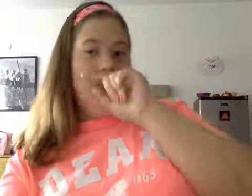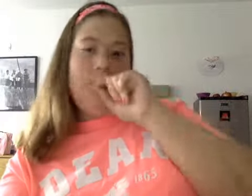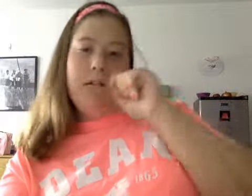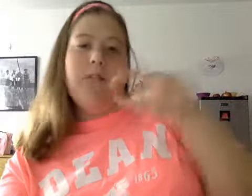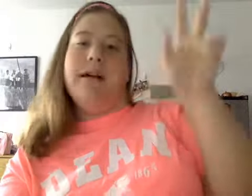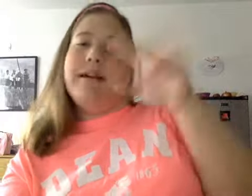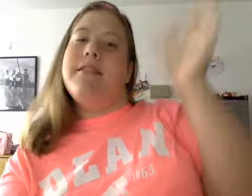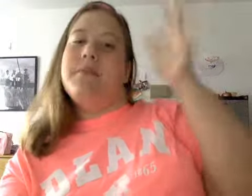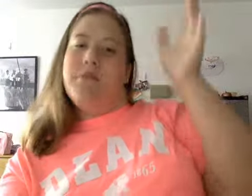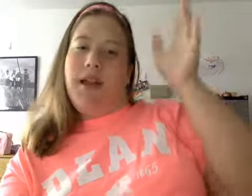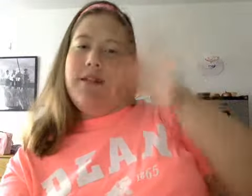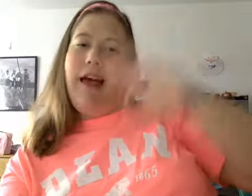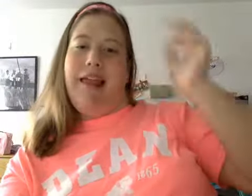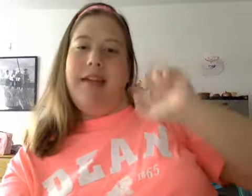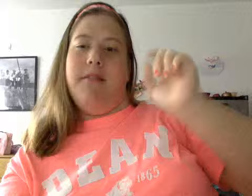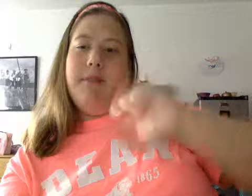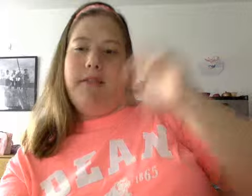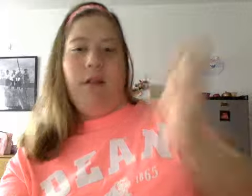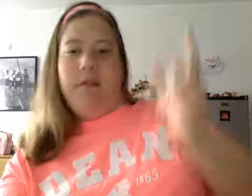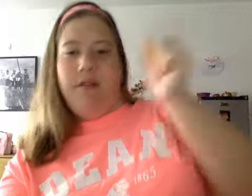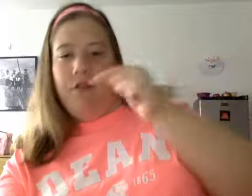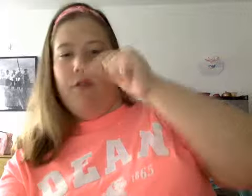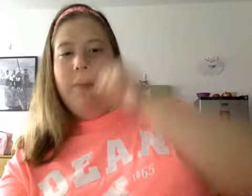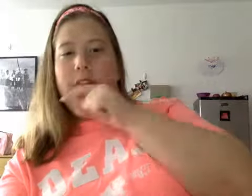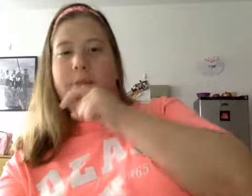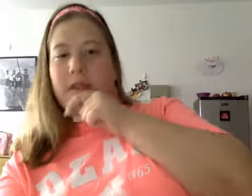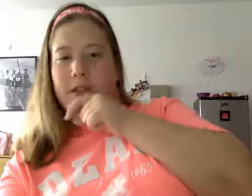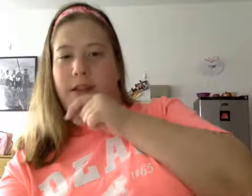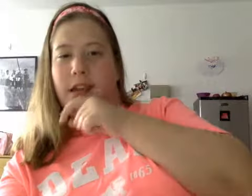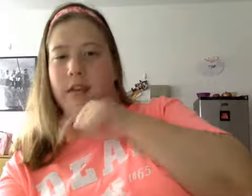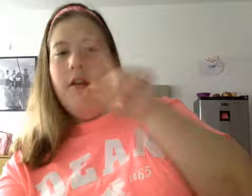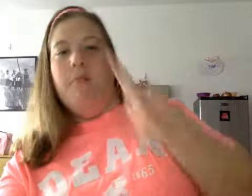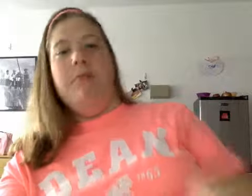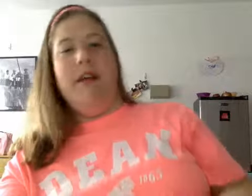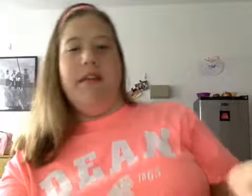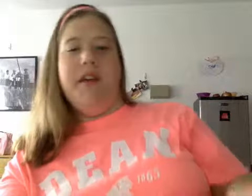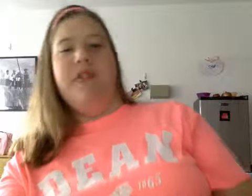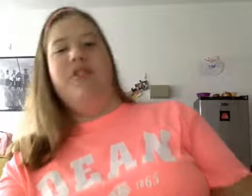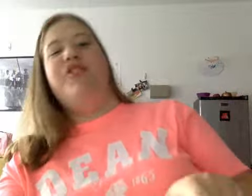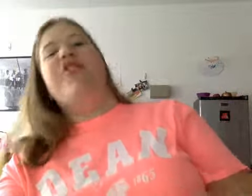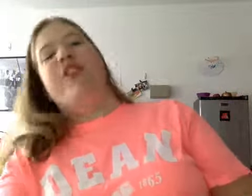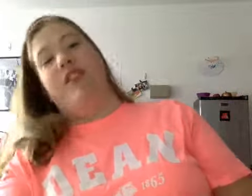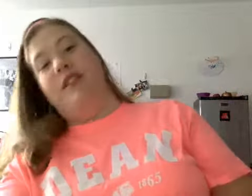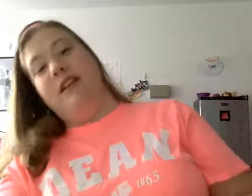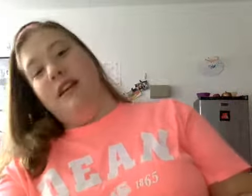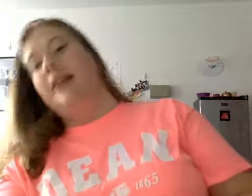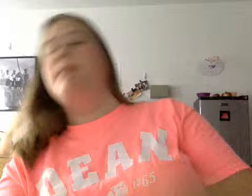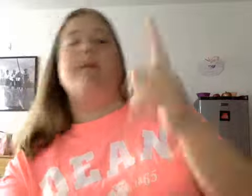so I guess the point is I like to be done with social events early but then if I can just chill in my